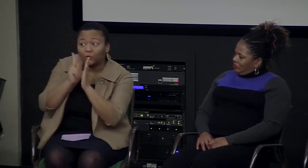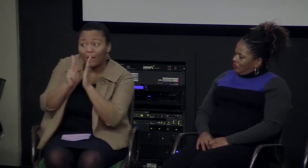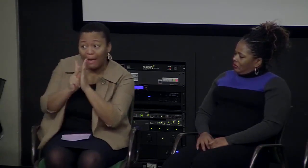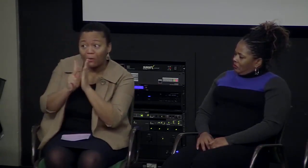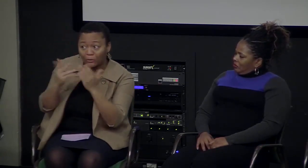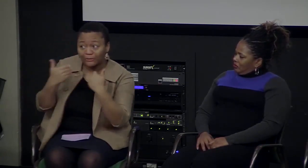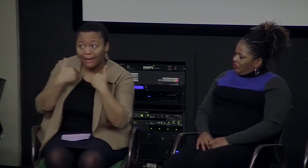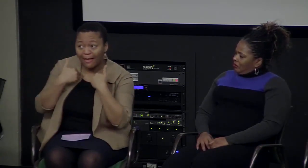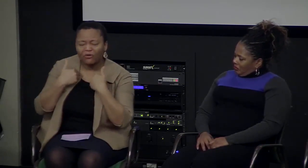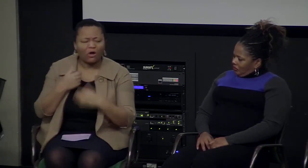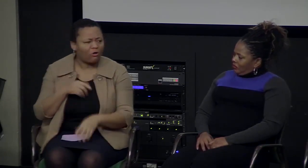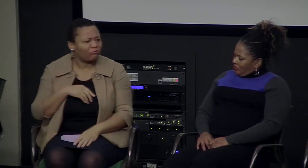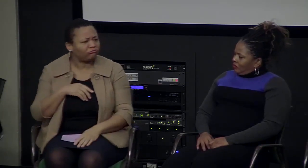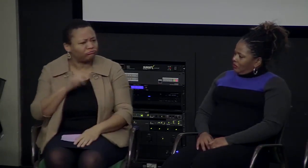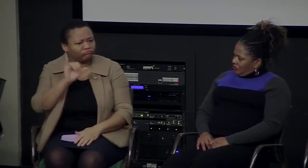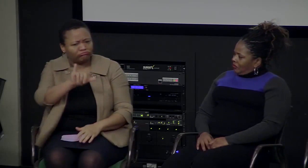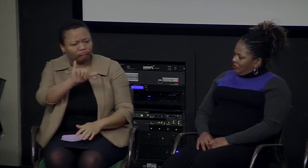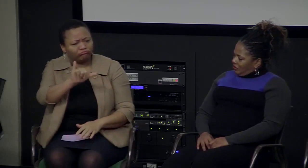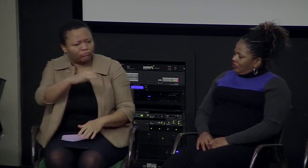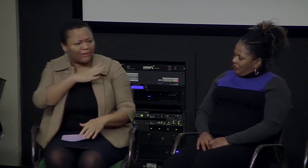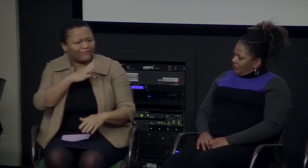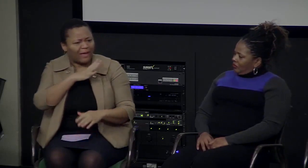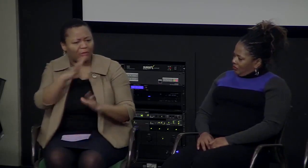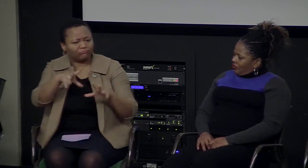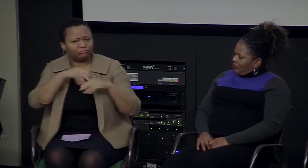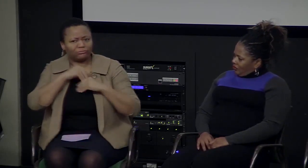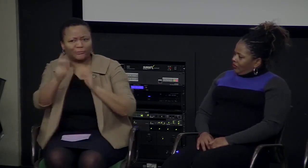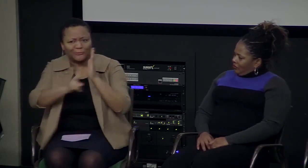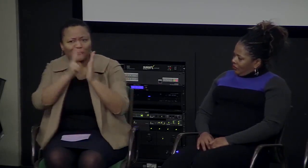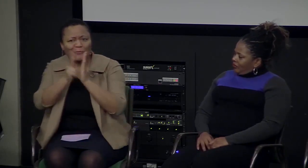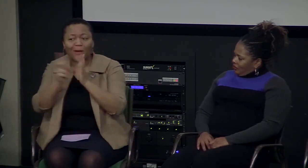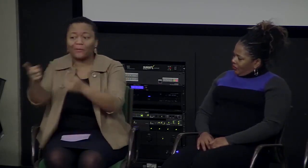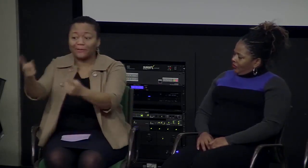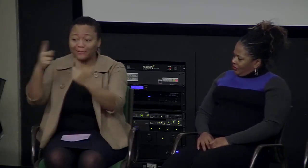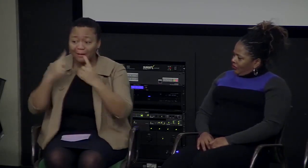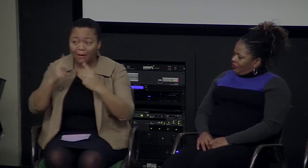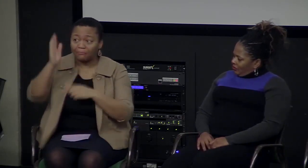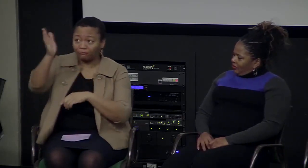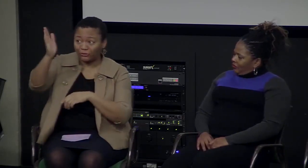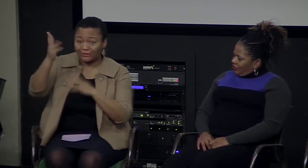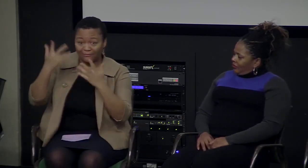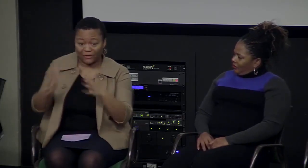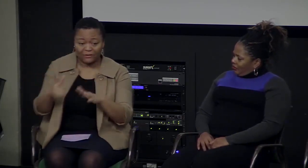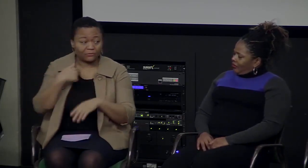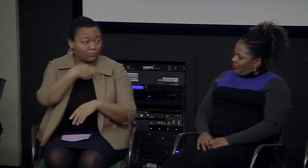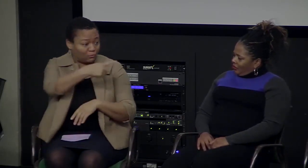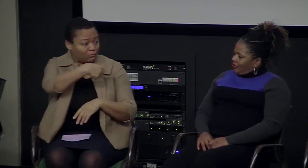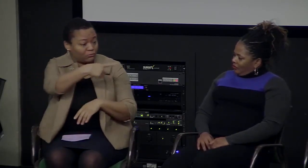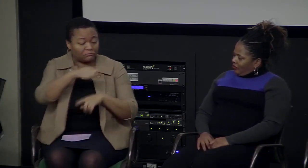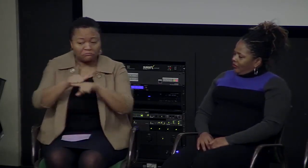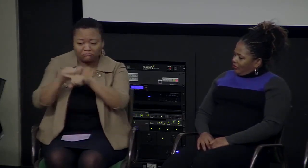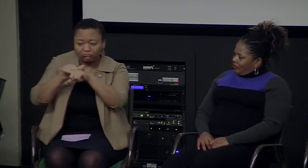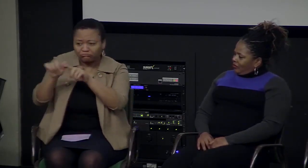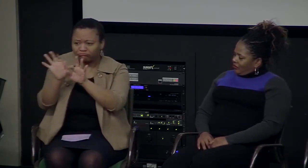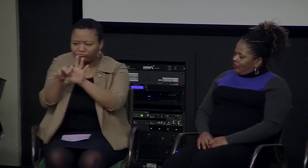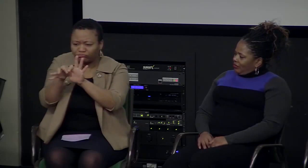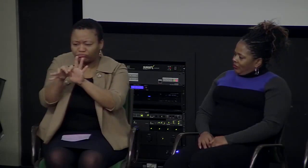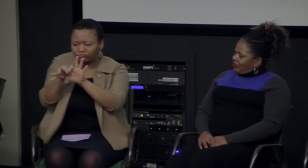but we only asked people to come in to give us two hours of their time and that was something that was doable for all these people. So they would come in